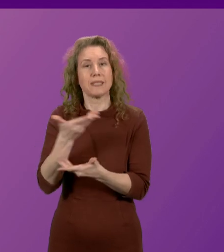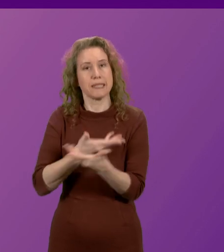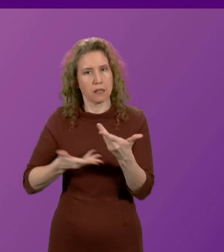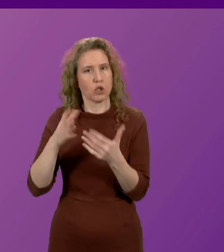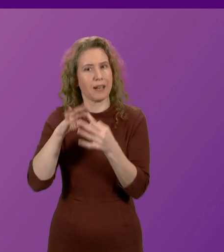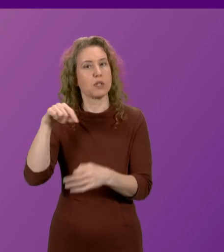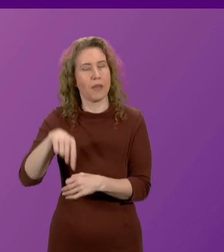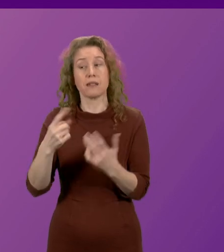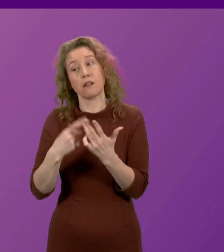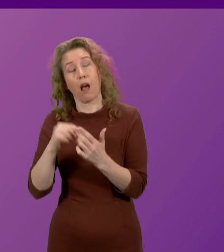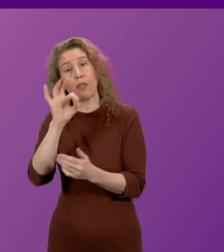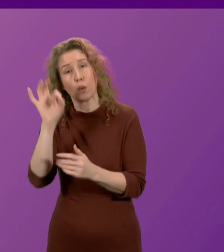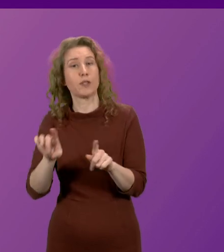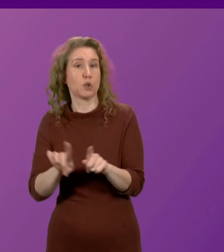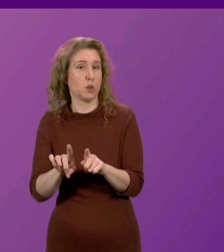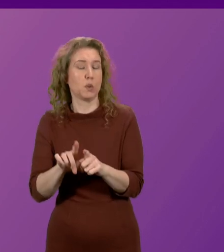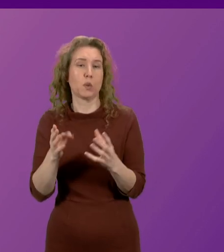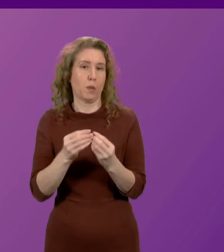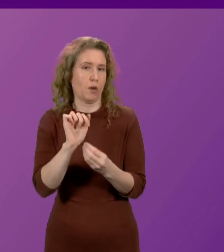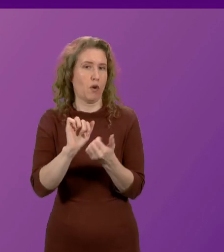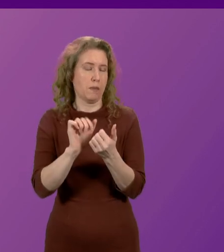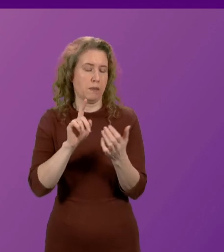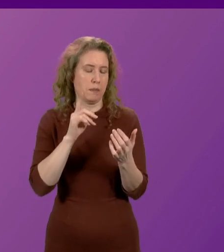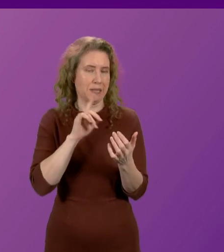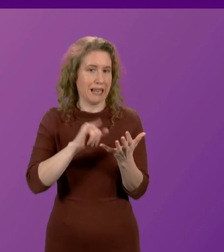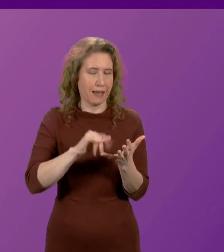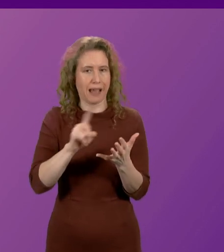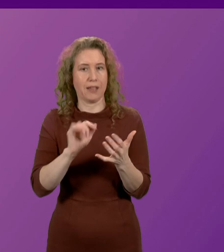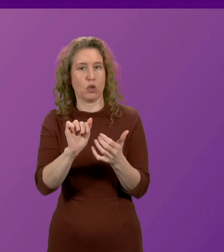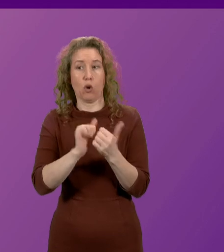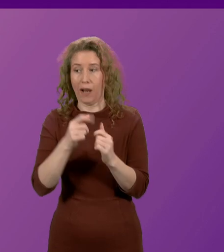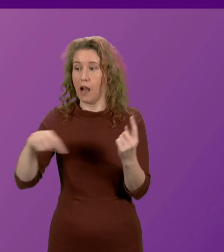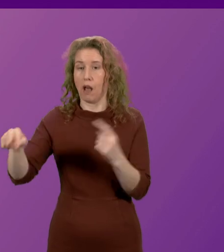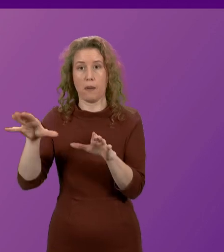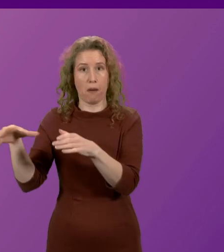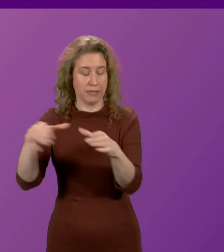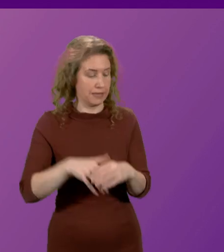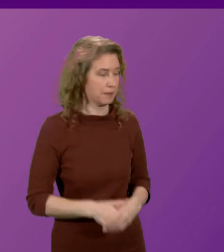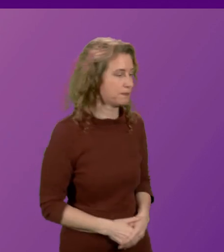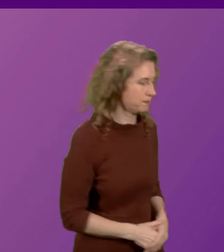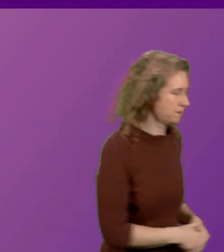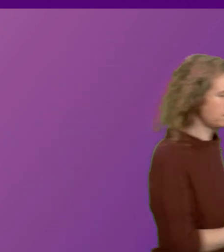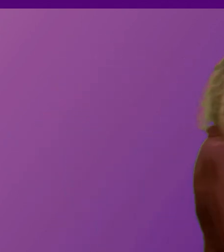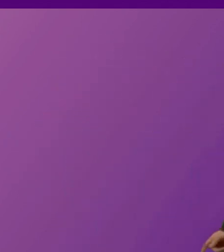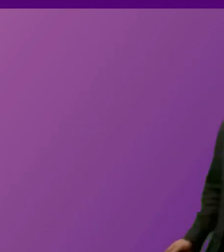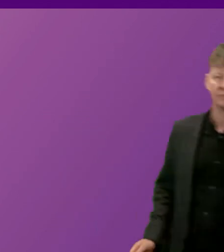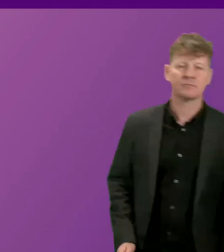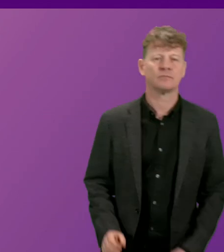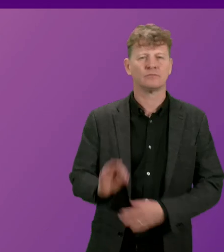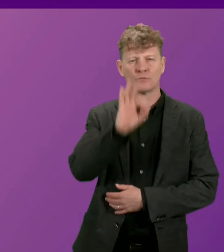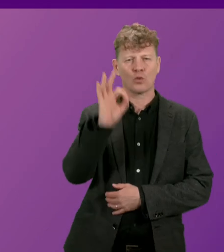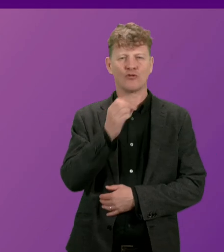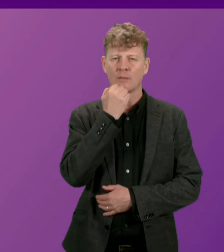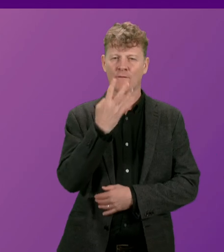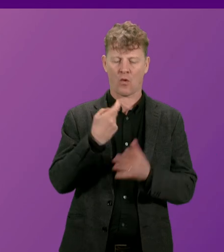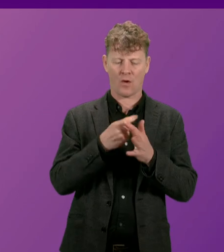on that and other questions with Ms Slater and her colleagues and with other parties in Parliament. Question number four, Keith Brown. To ask the